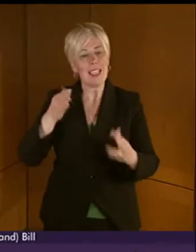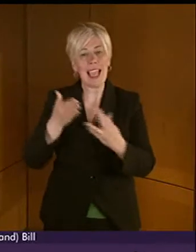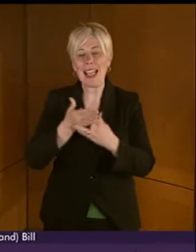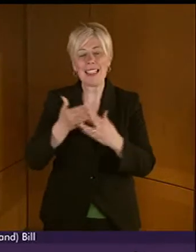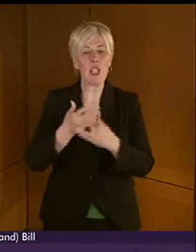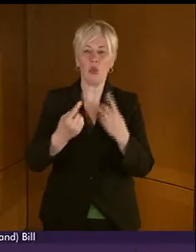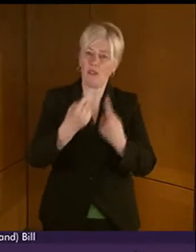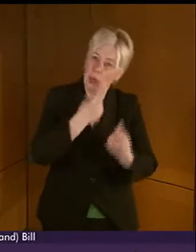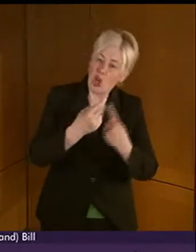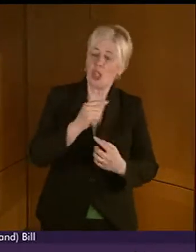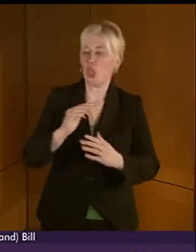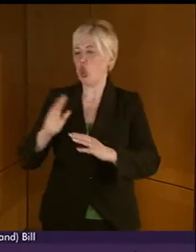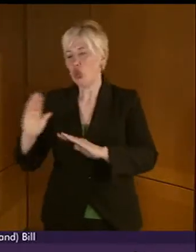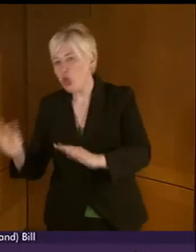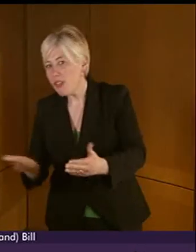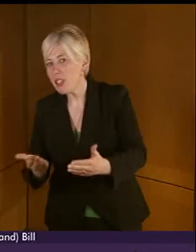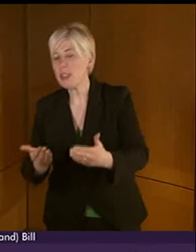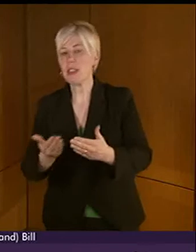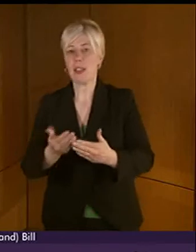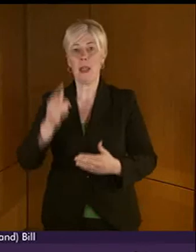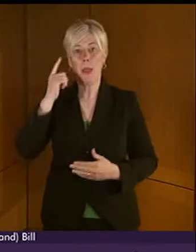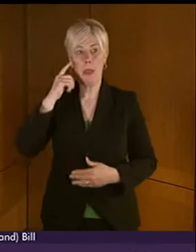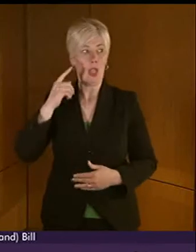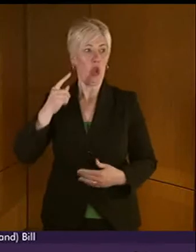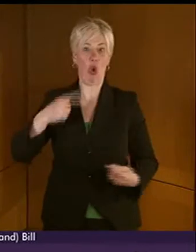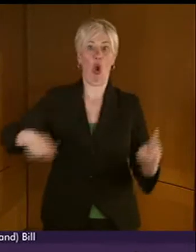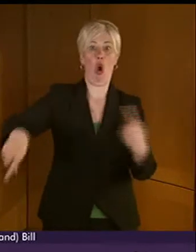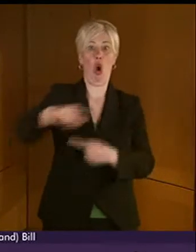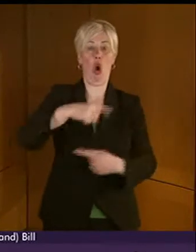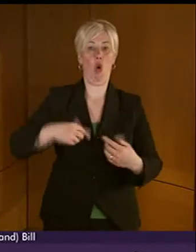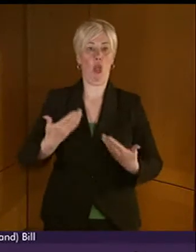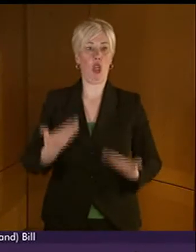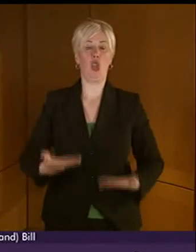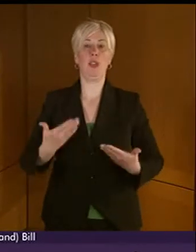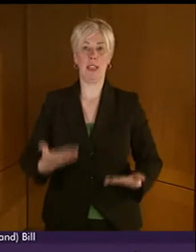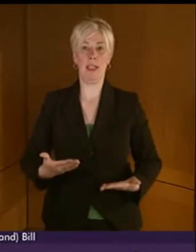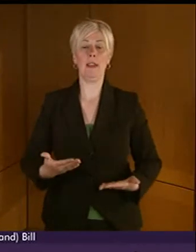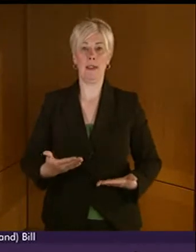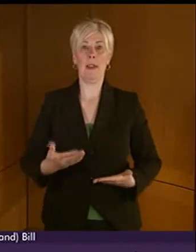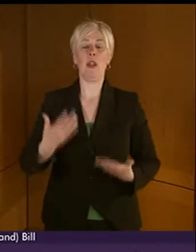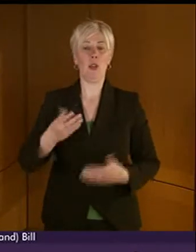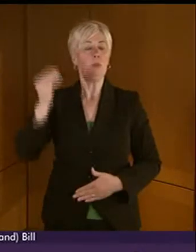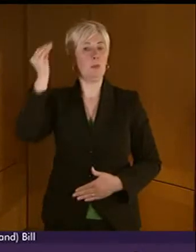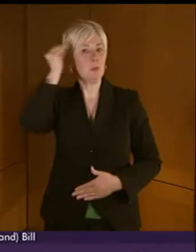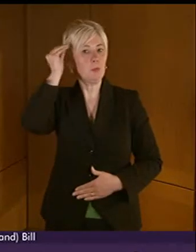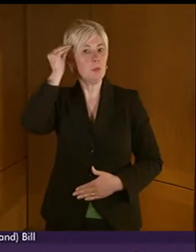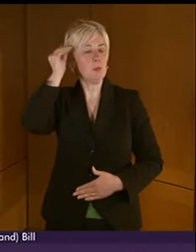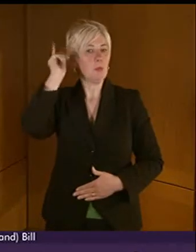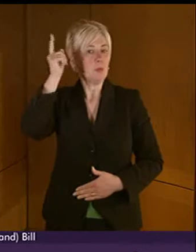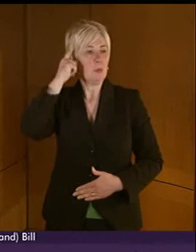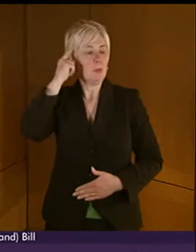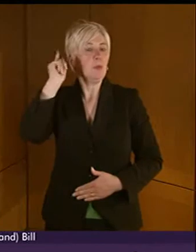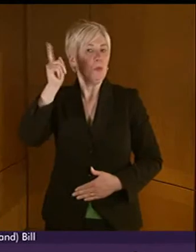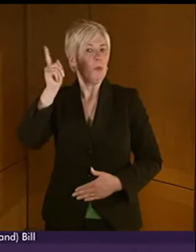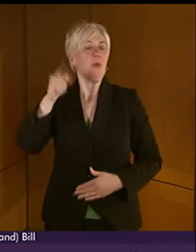or services. And I think each and every one of us today has borne that in mind and tried to say,